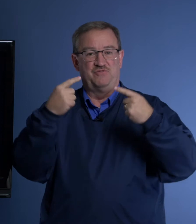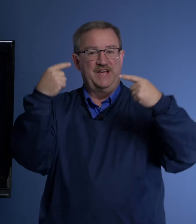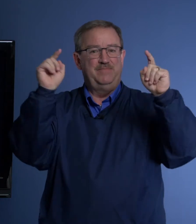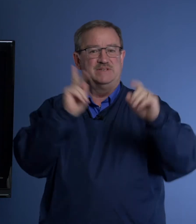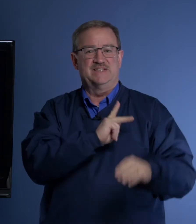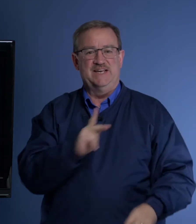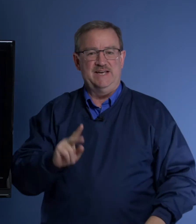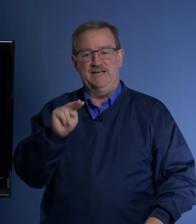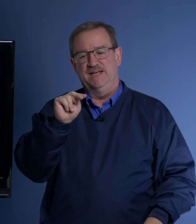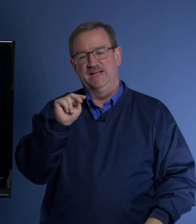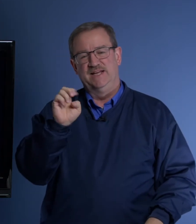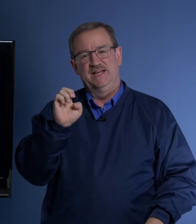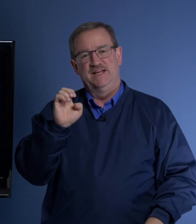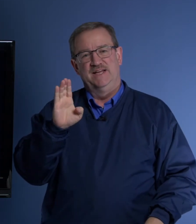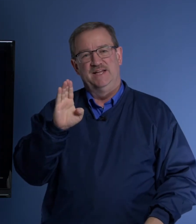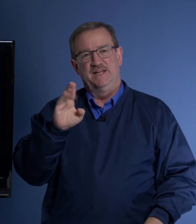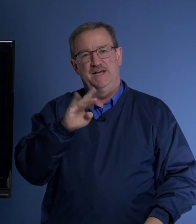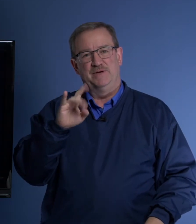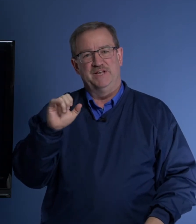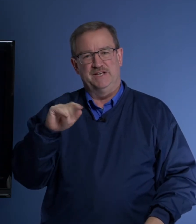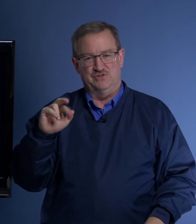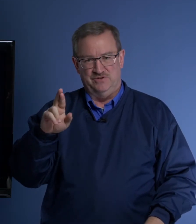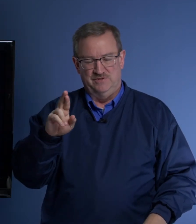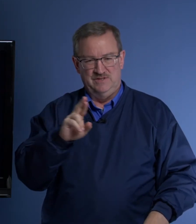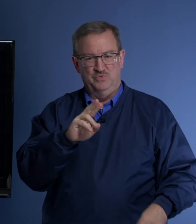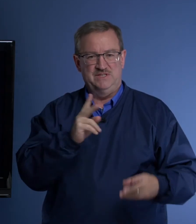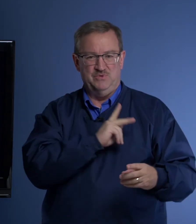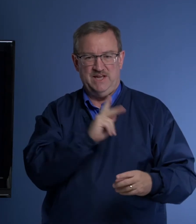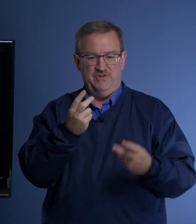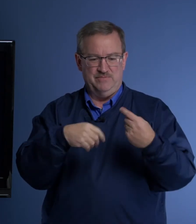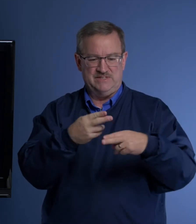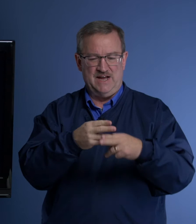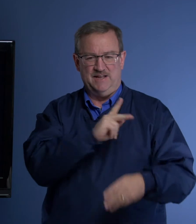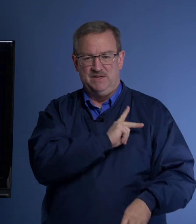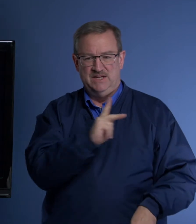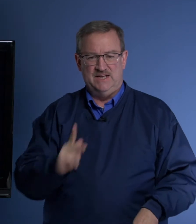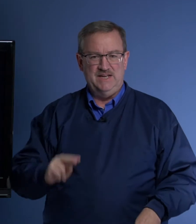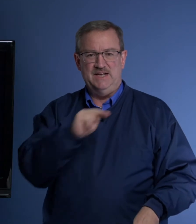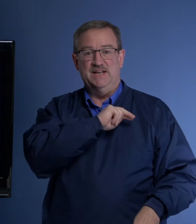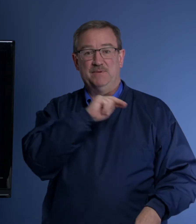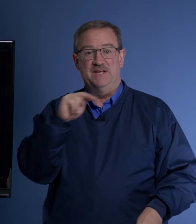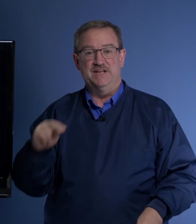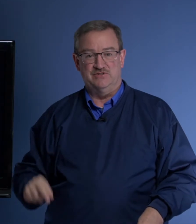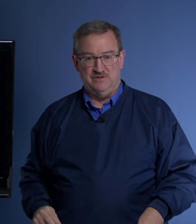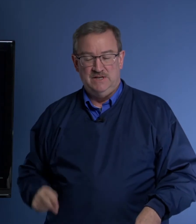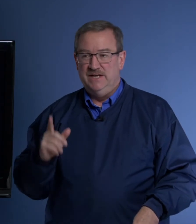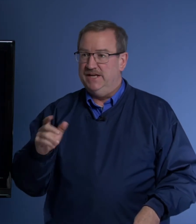famous king, Nebuchadnezzar. We gave him the sign name, King Nebuchadnezzar. He